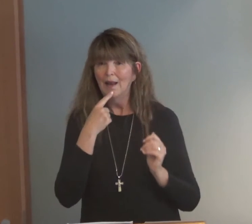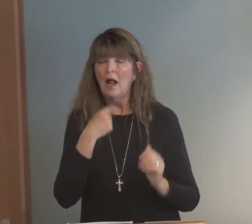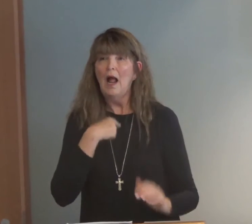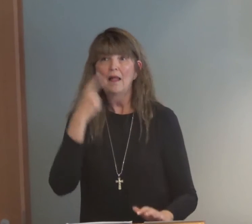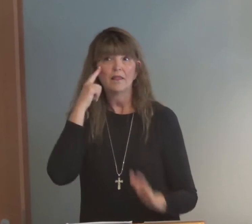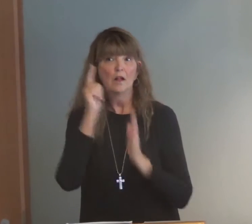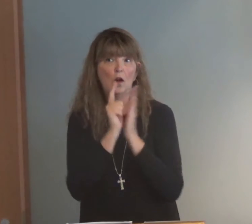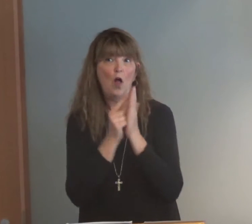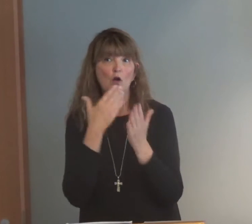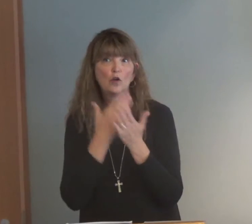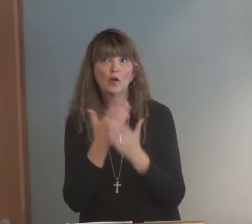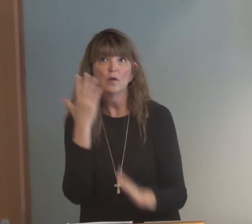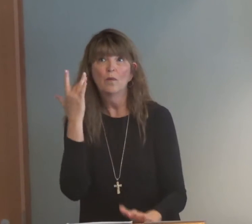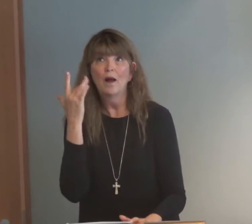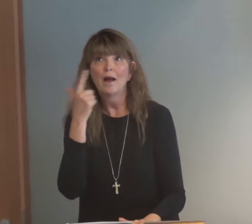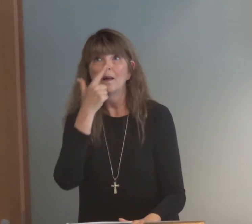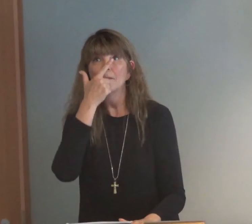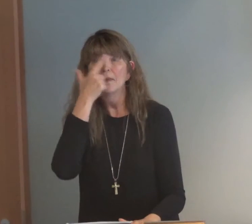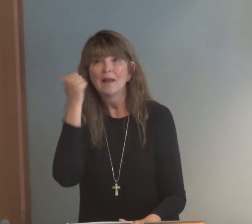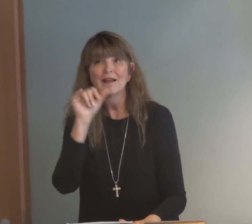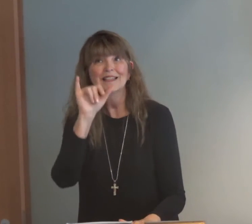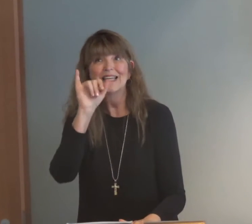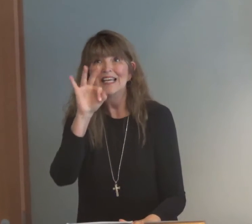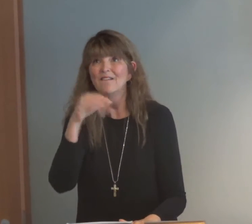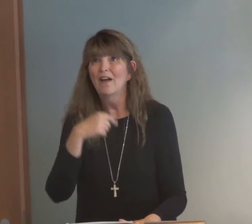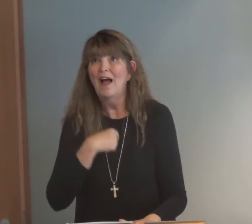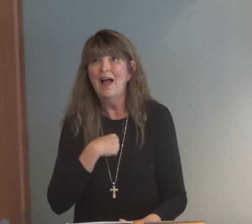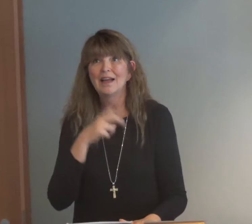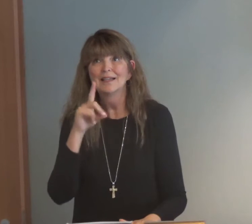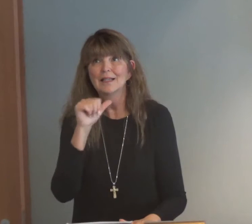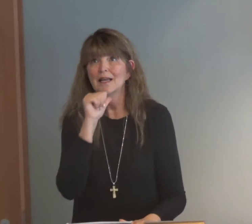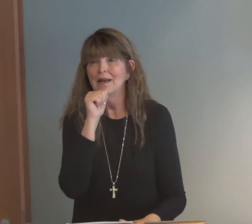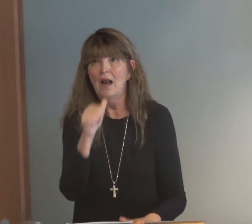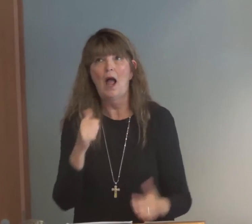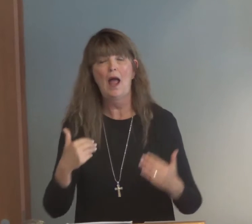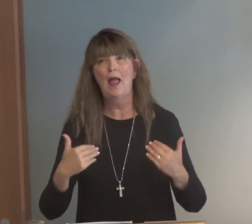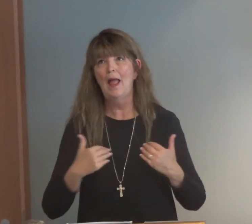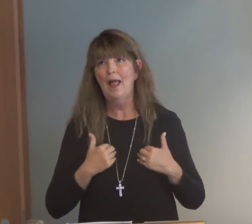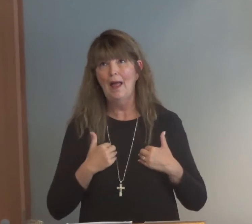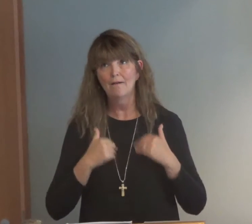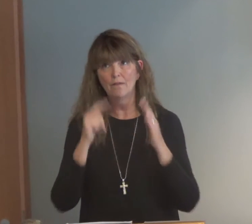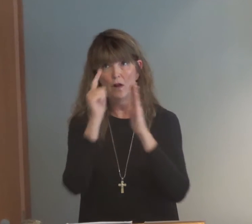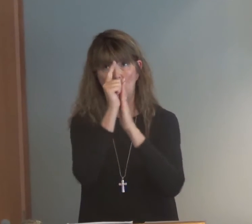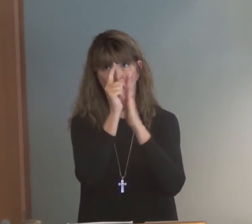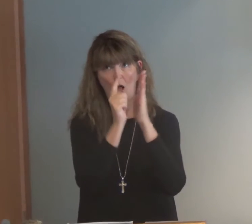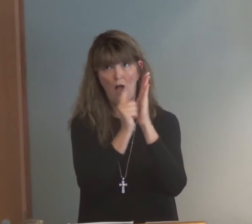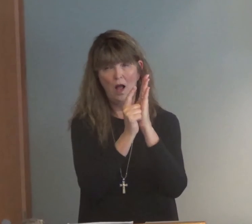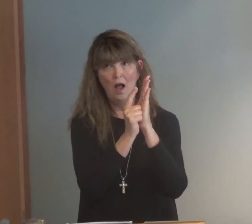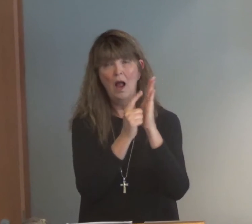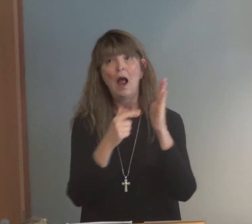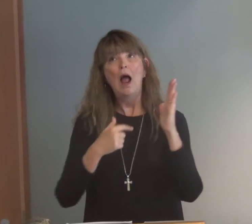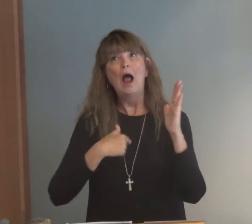So Paul says, I think the law is good. Because if I did not have the law,